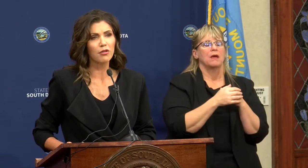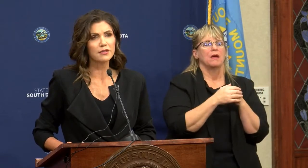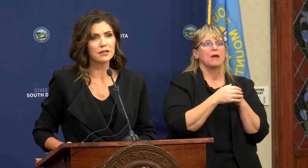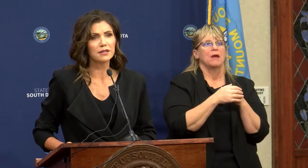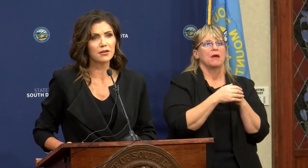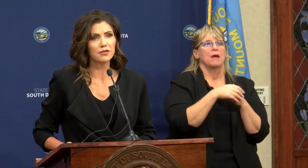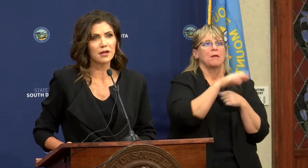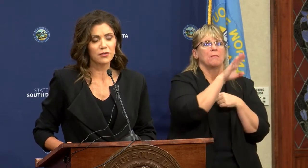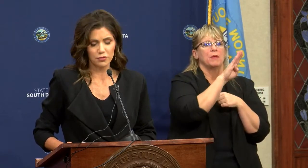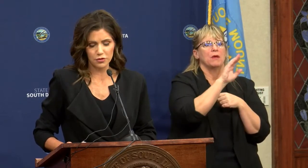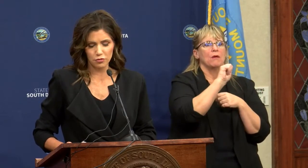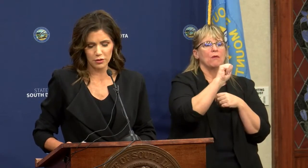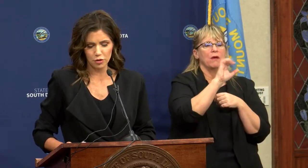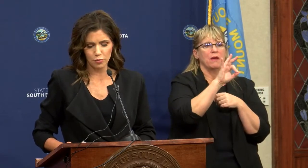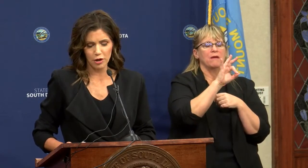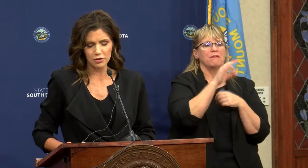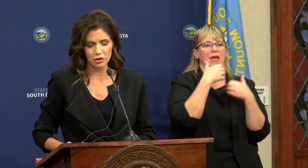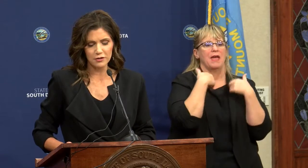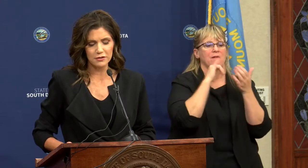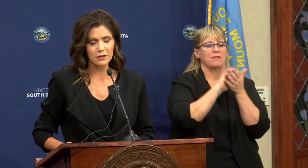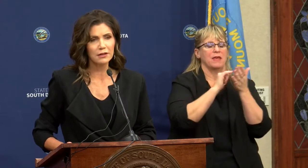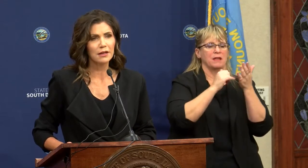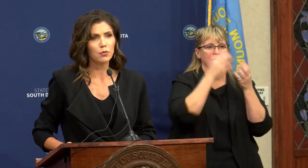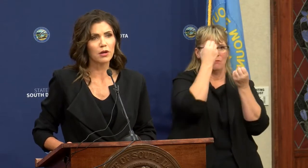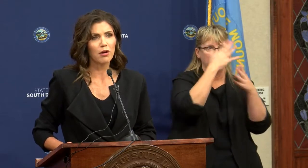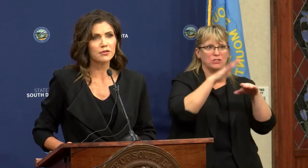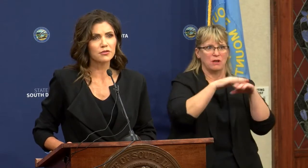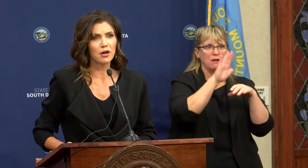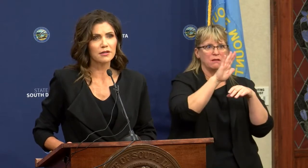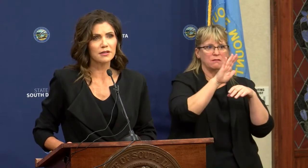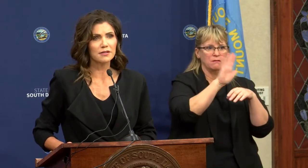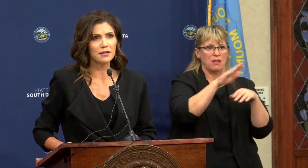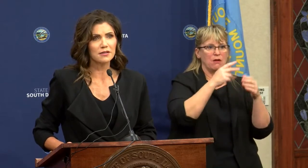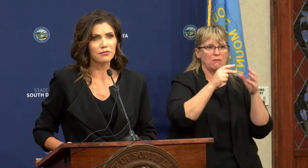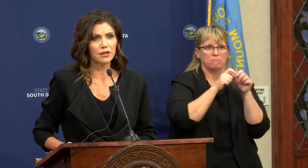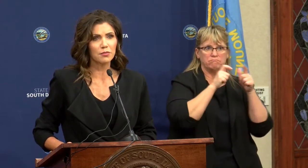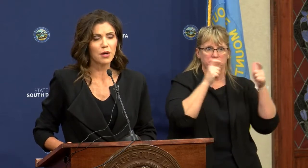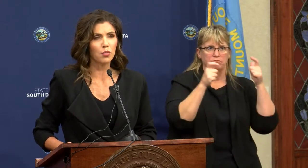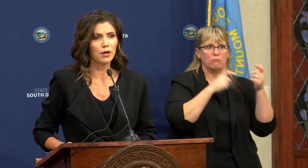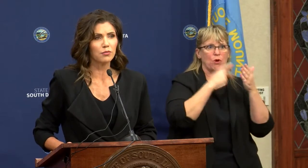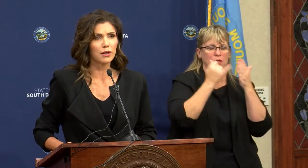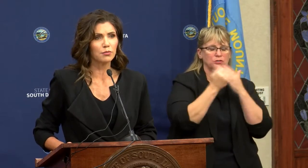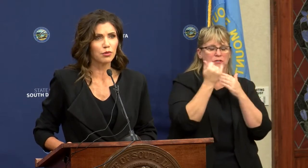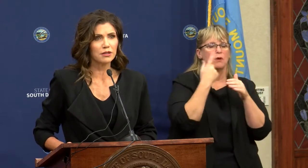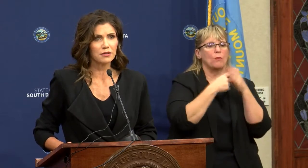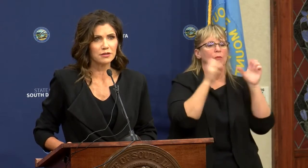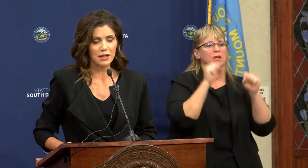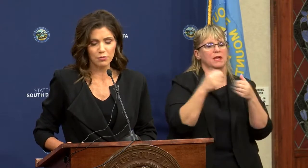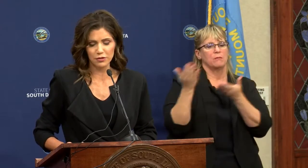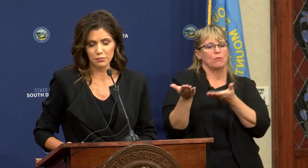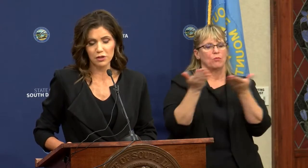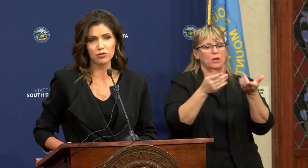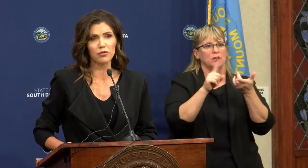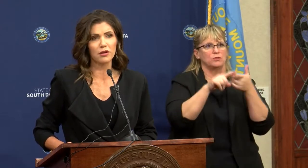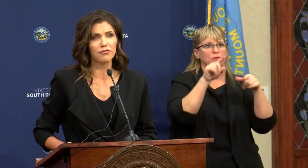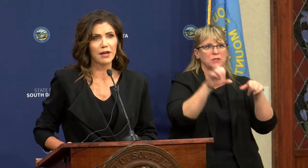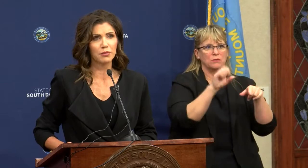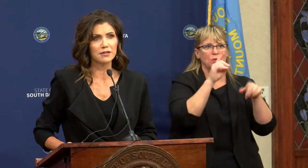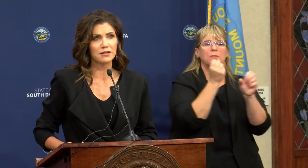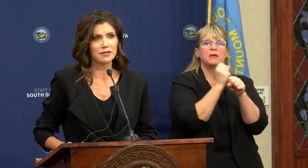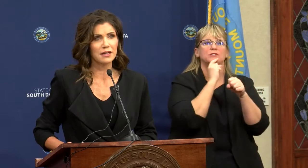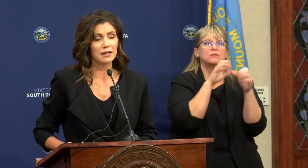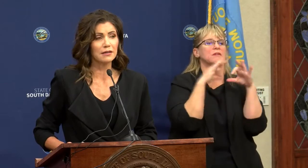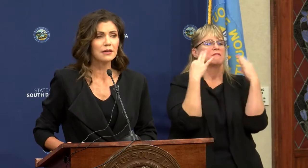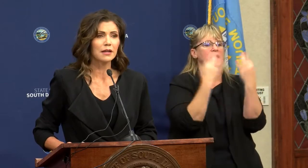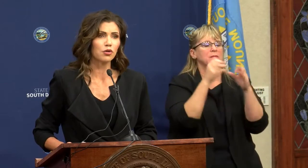has all the details on those critical projects and we also talked extensively about what we can bring to the table to make sure that our